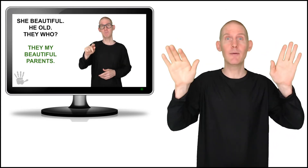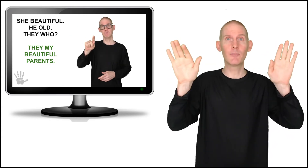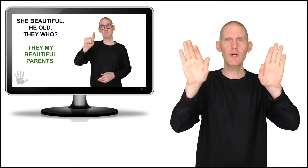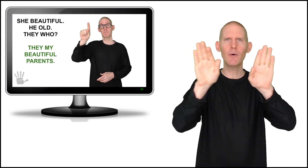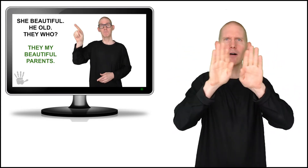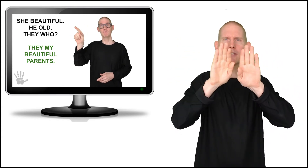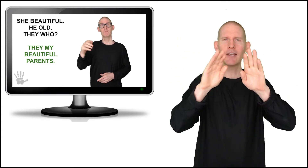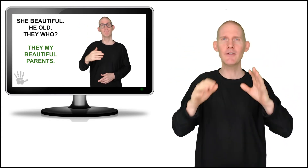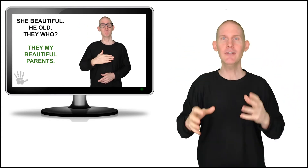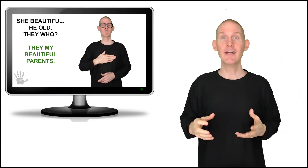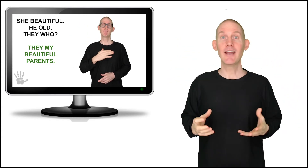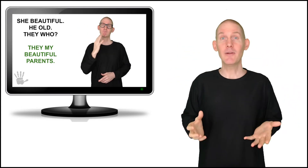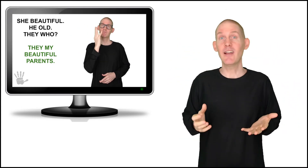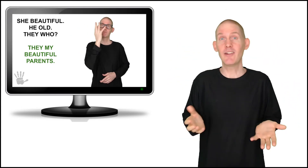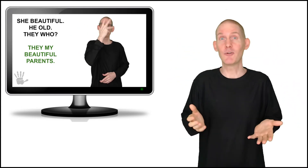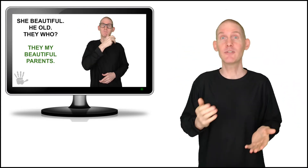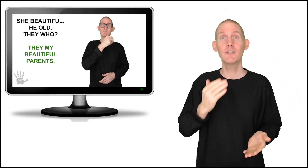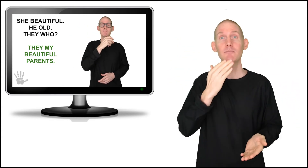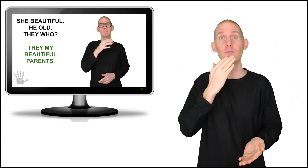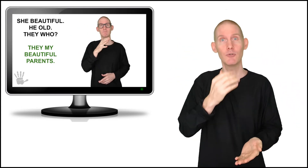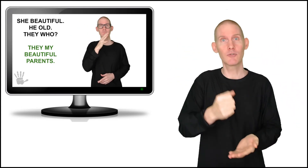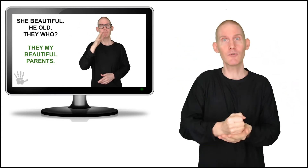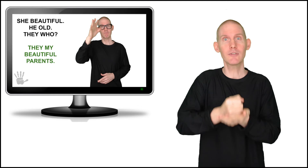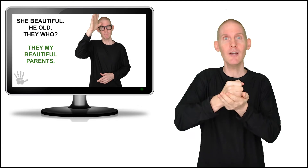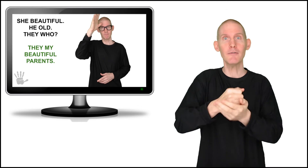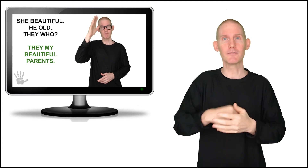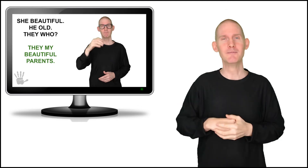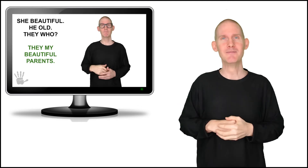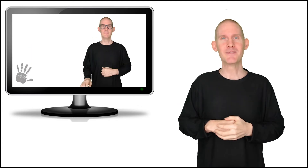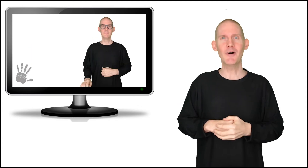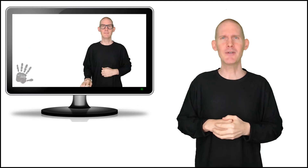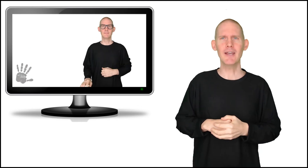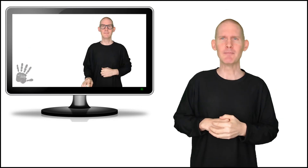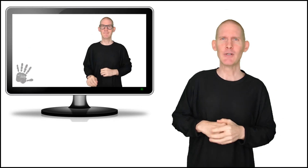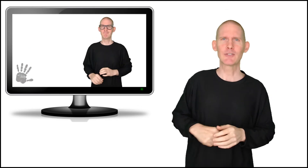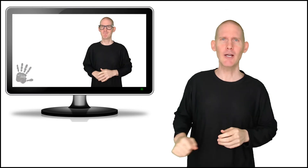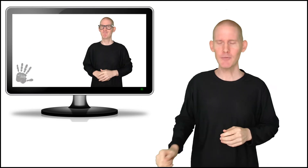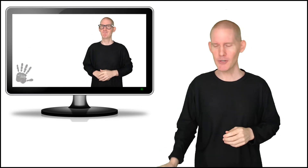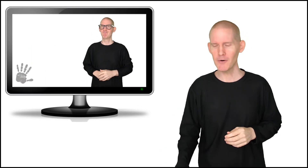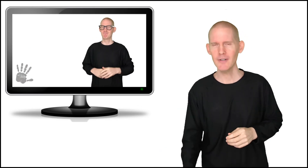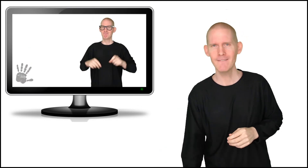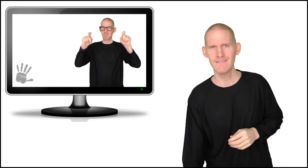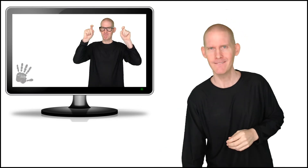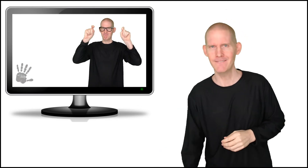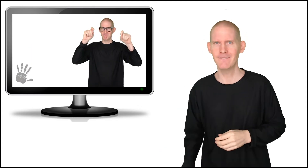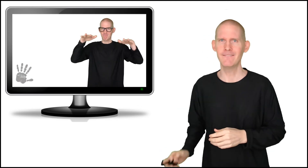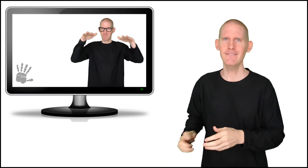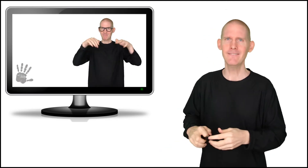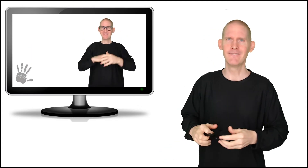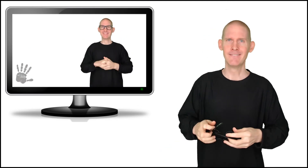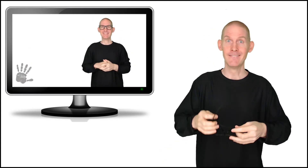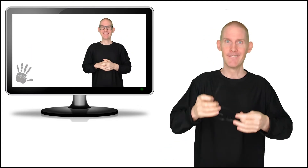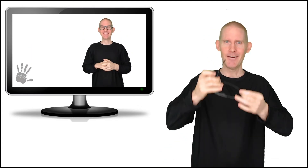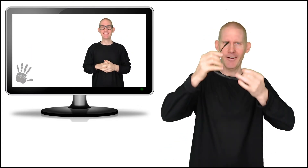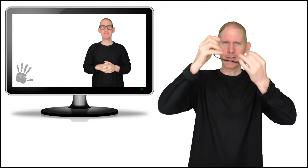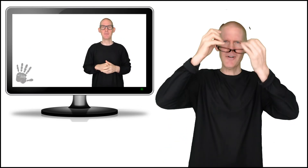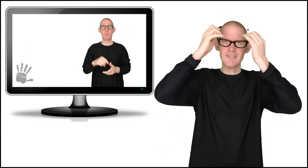then put them all together, and learn some useful stuff. Okay, so as we're going... Mm-hmm. Of course,